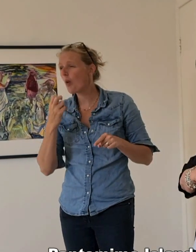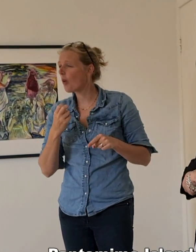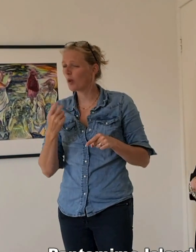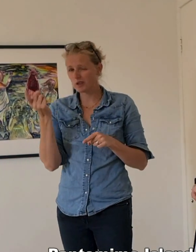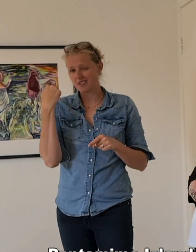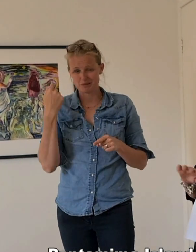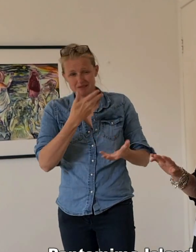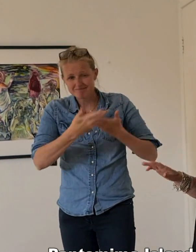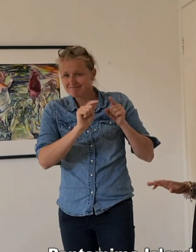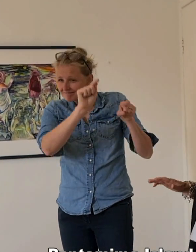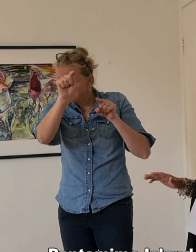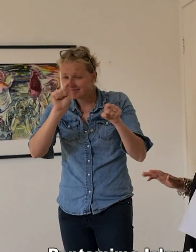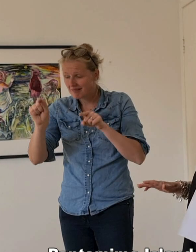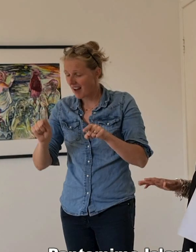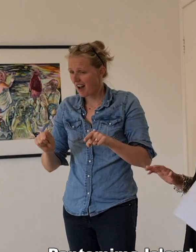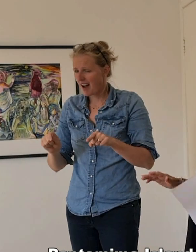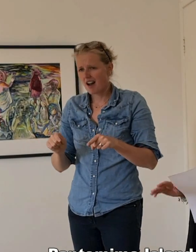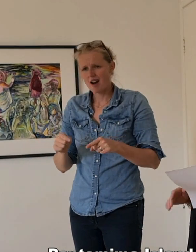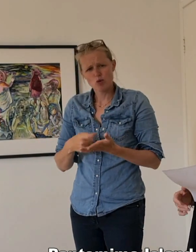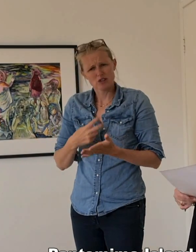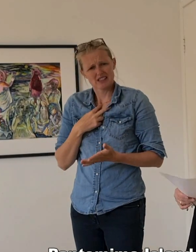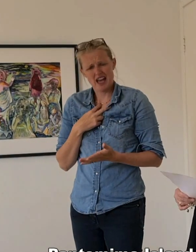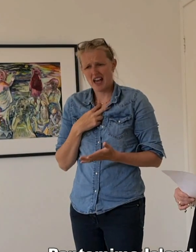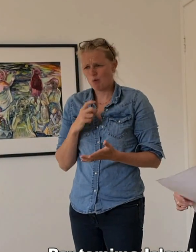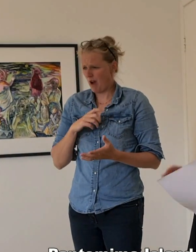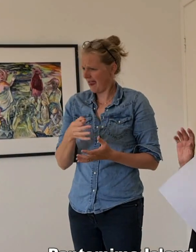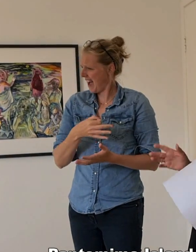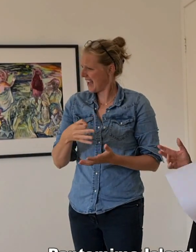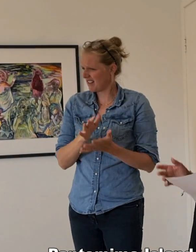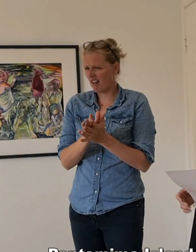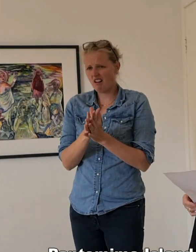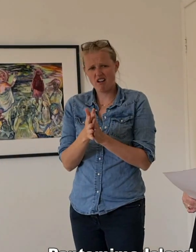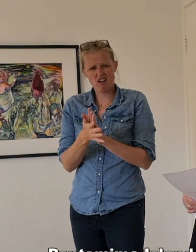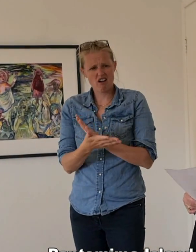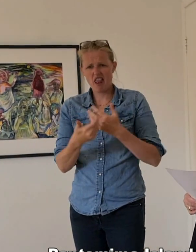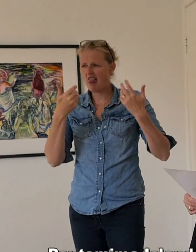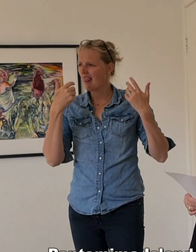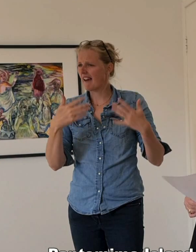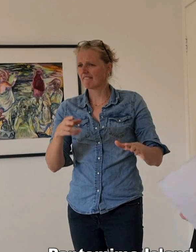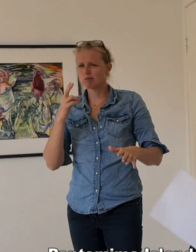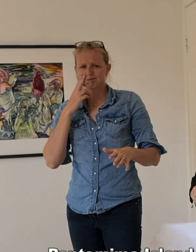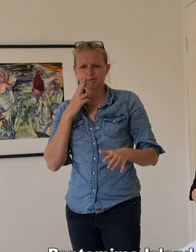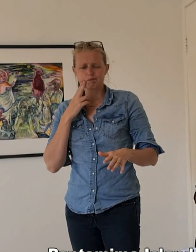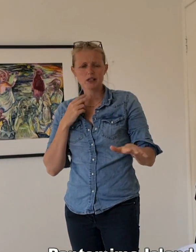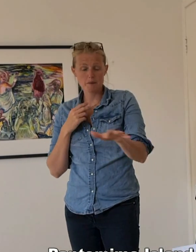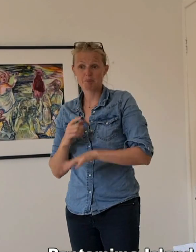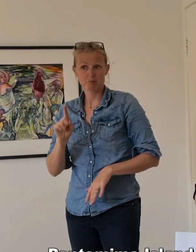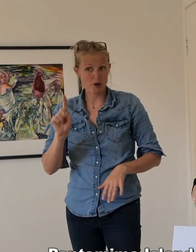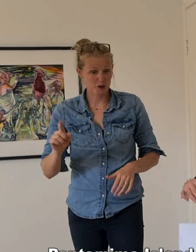So it was a bit sad about the abandonment. But it's a